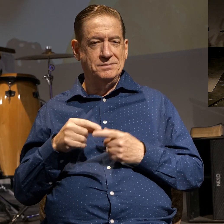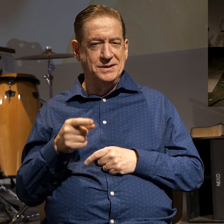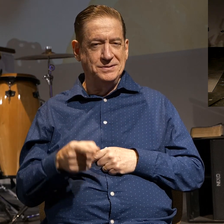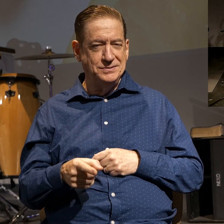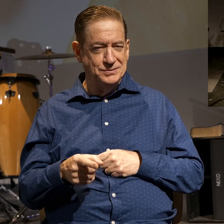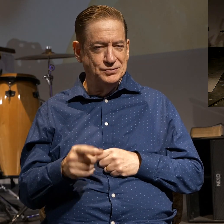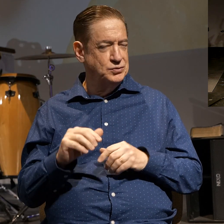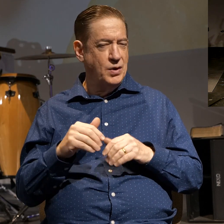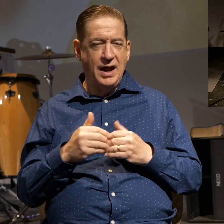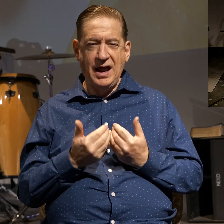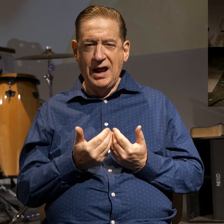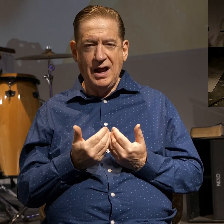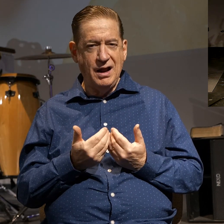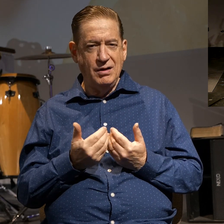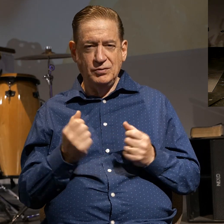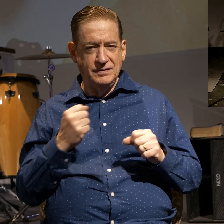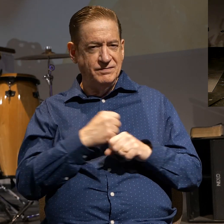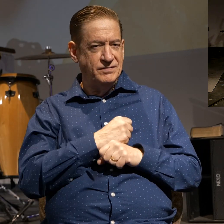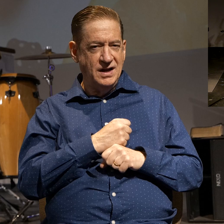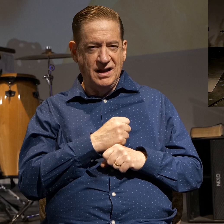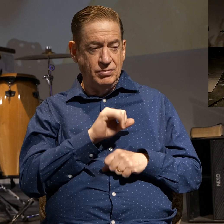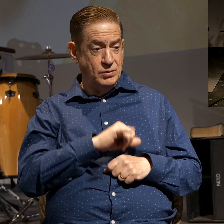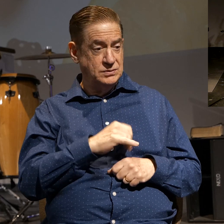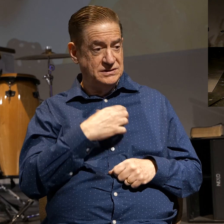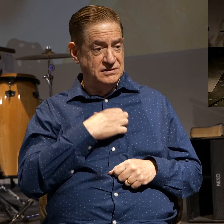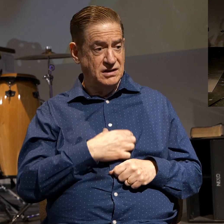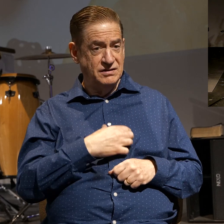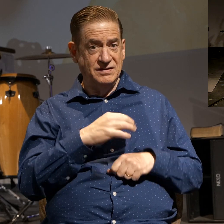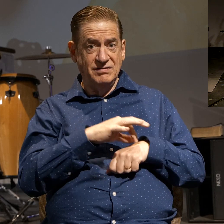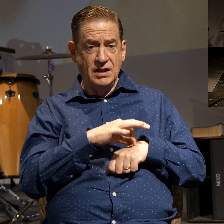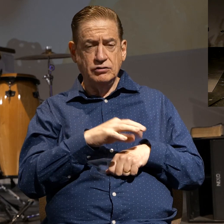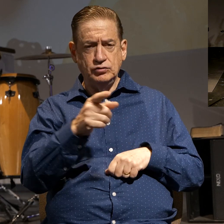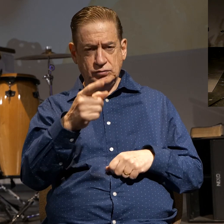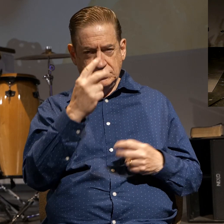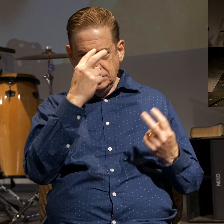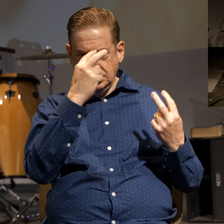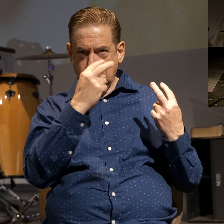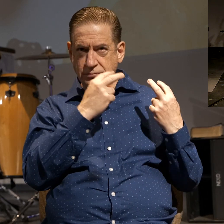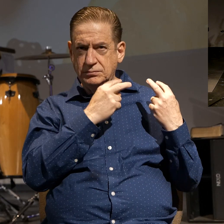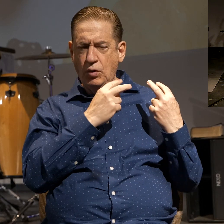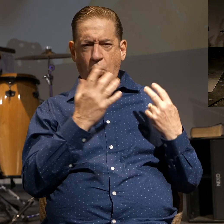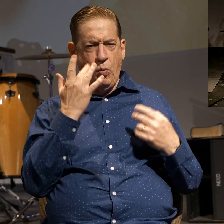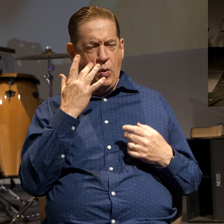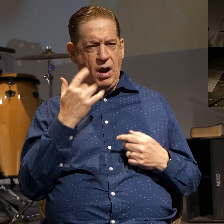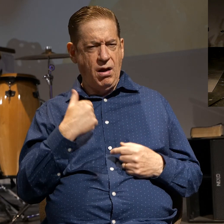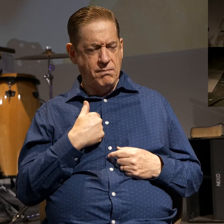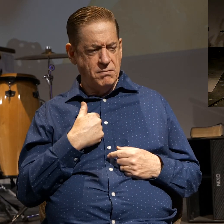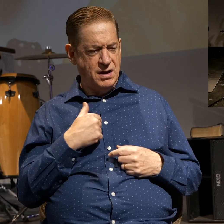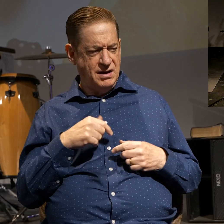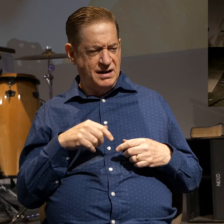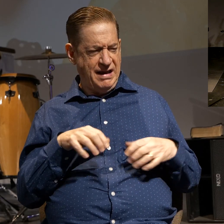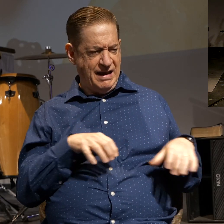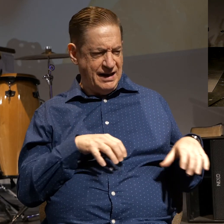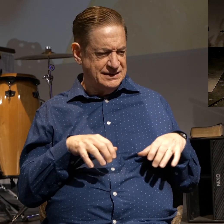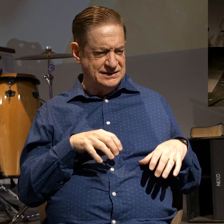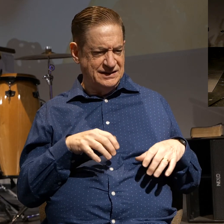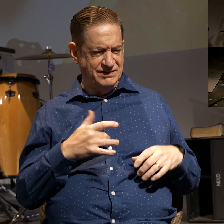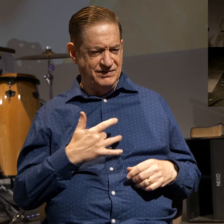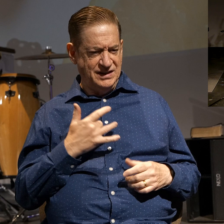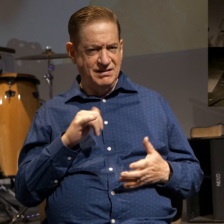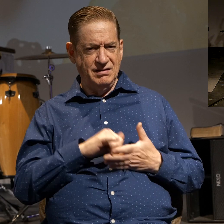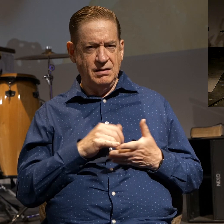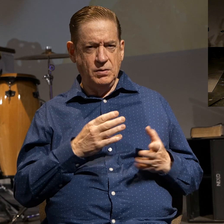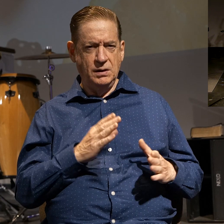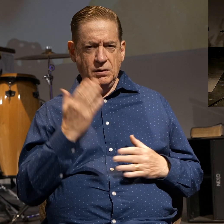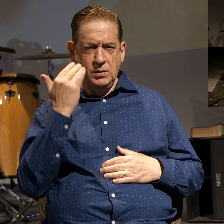So how do you crucify the desires of the flesh? You reflect on why you are feeling and acting the way you are feeling and acting